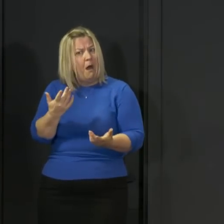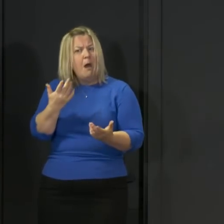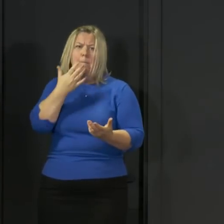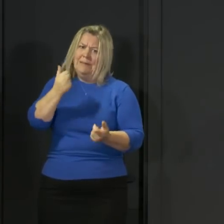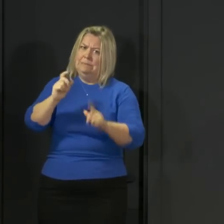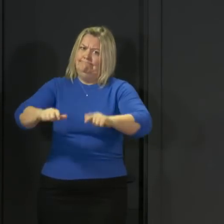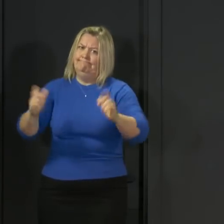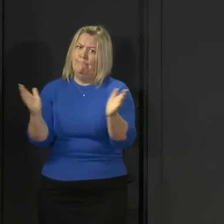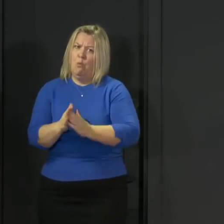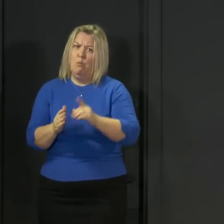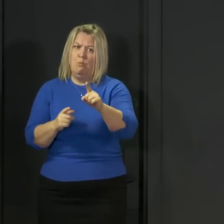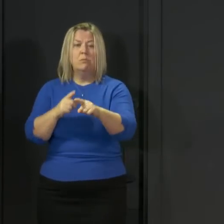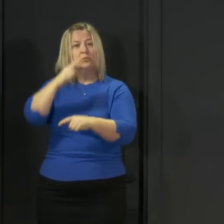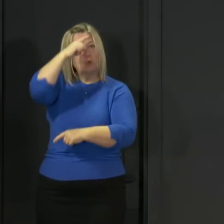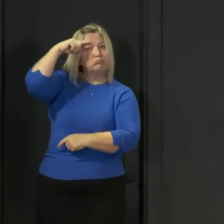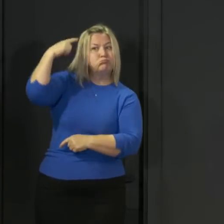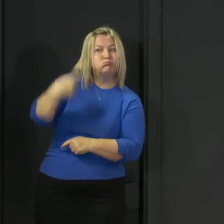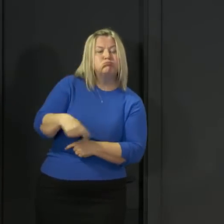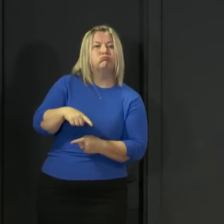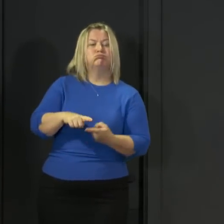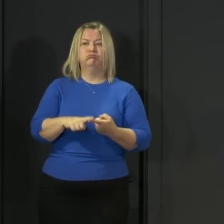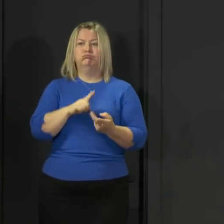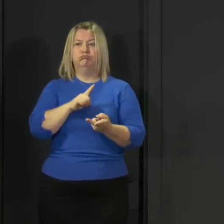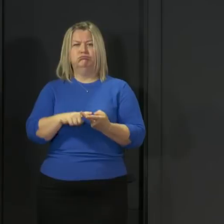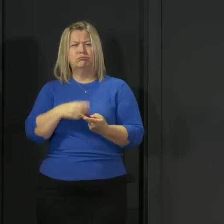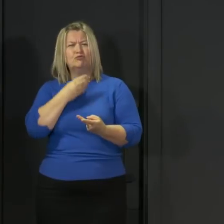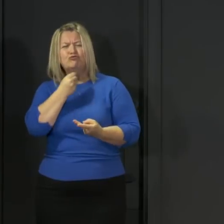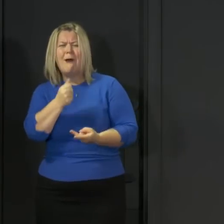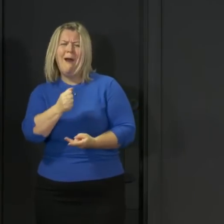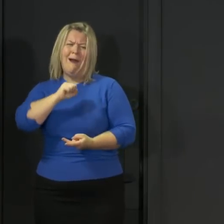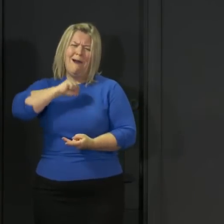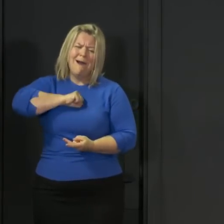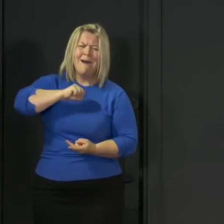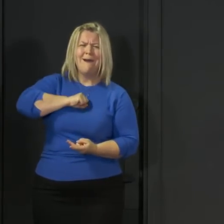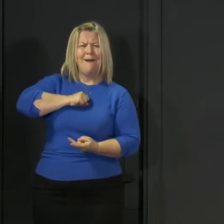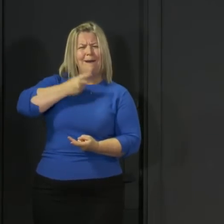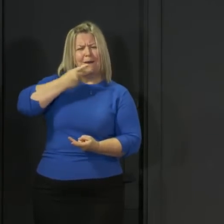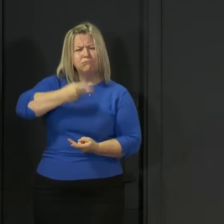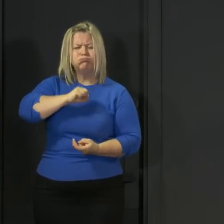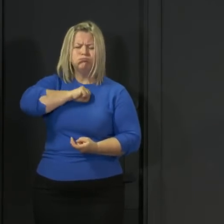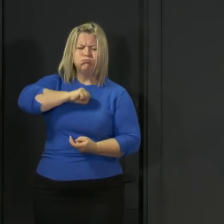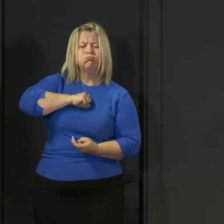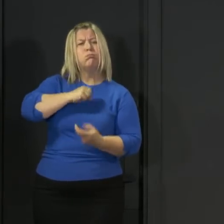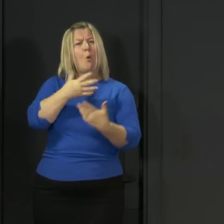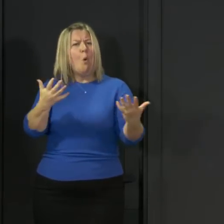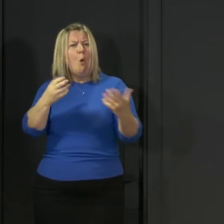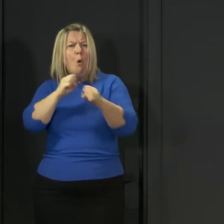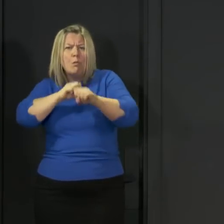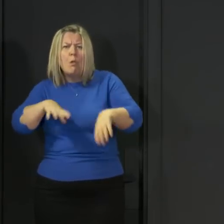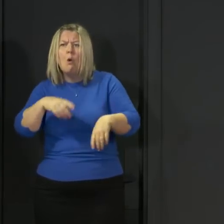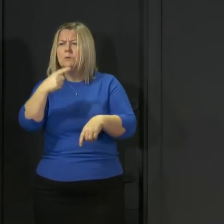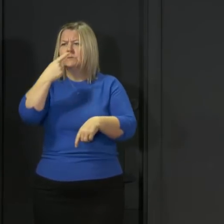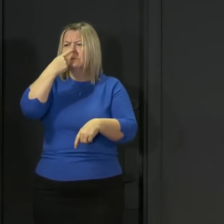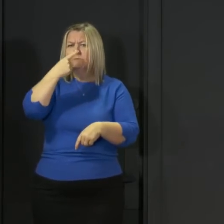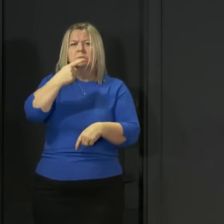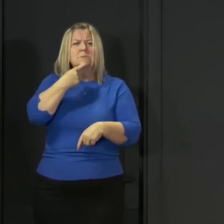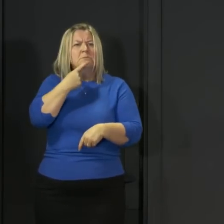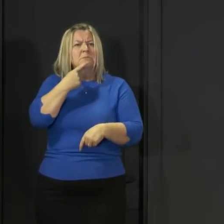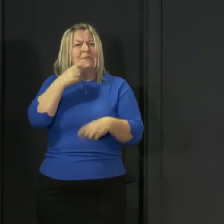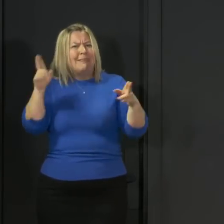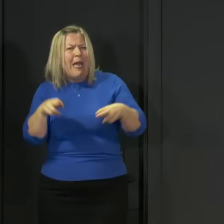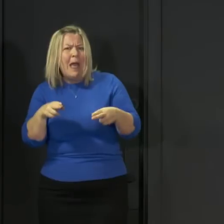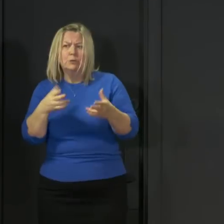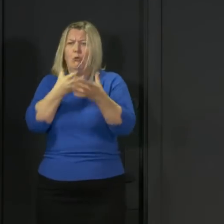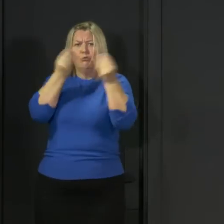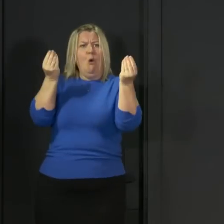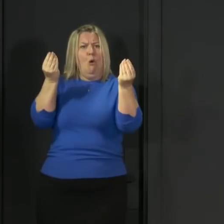are a high temperature or a persistent cough or a change or loss of smell or taste. By sticking with